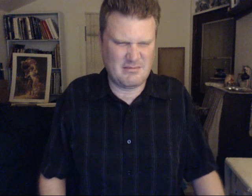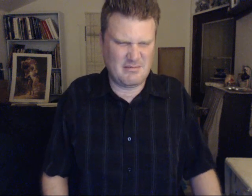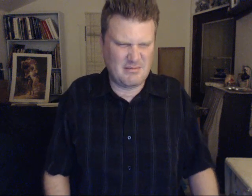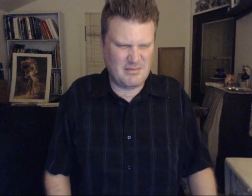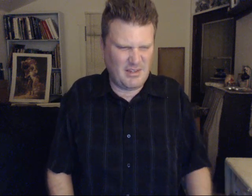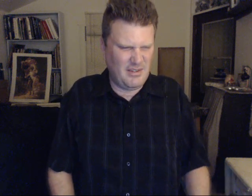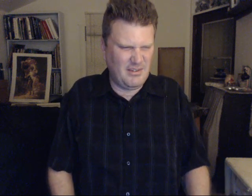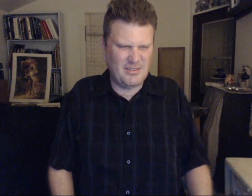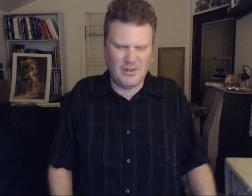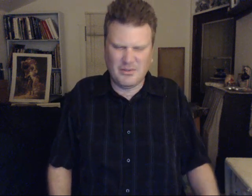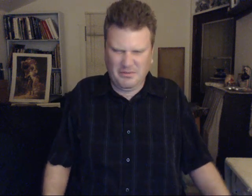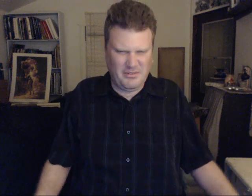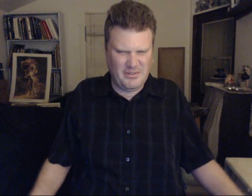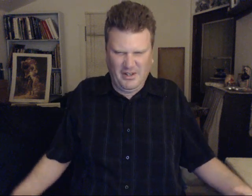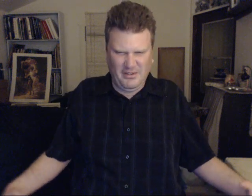Is no different than others.